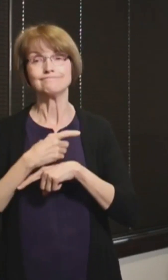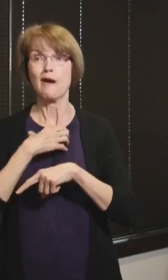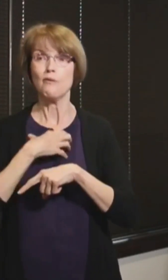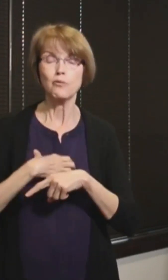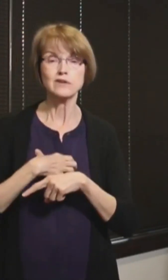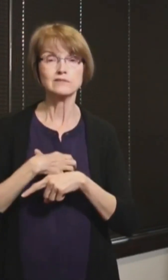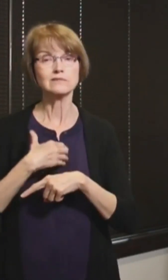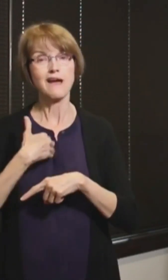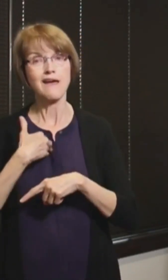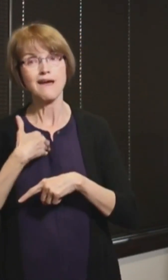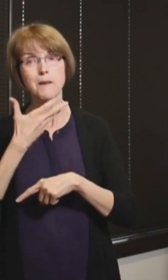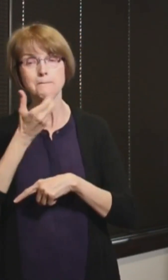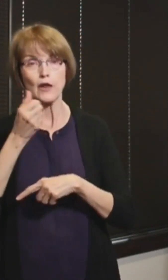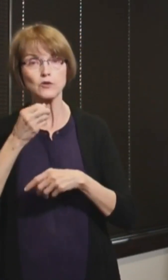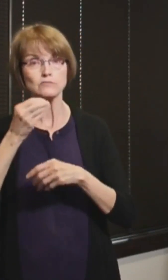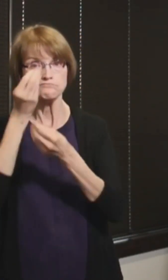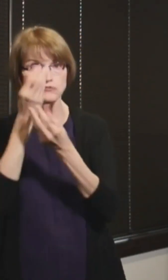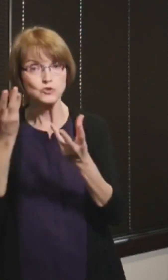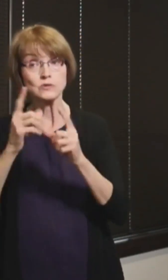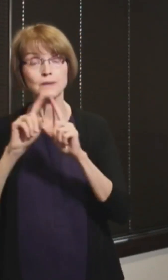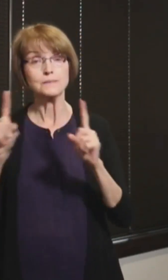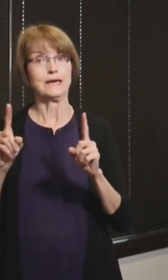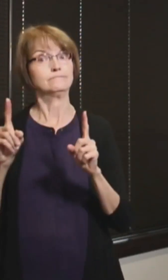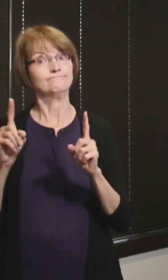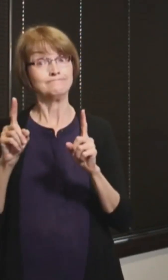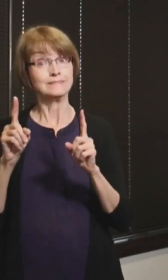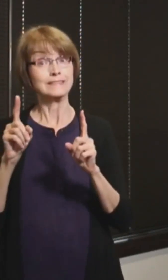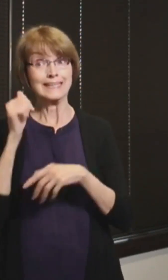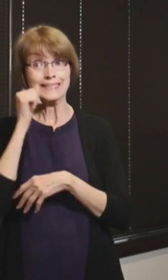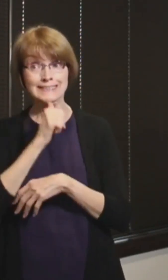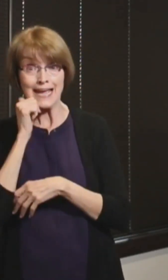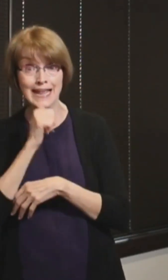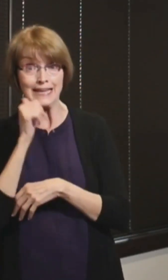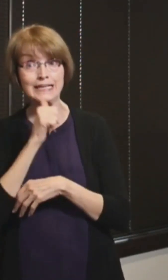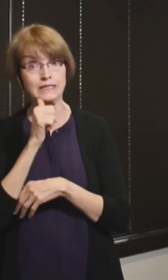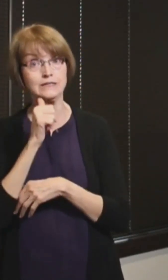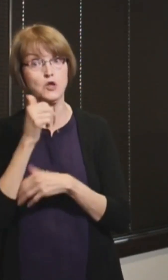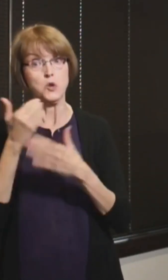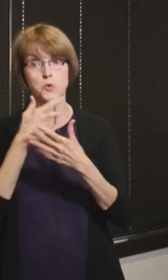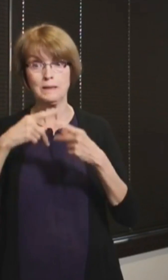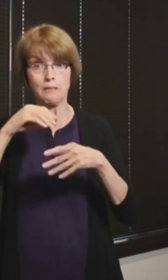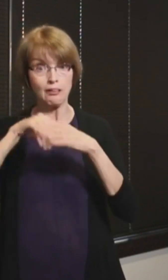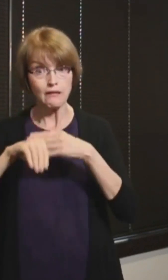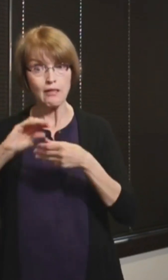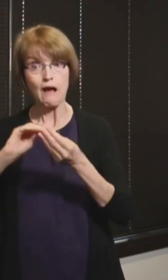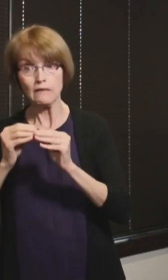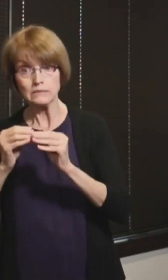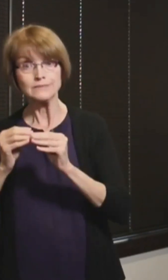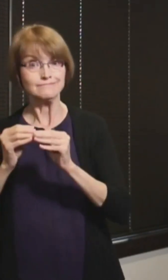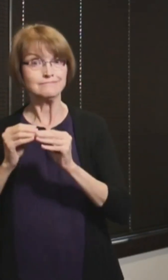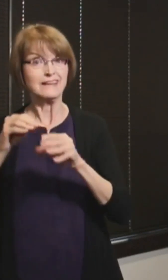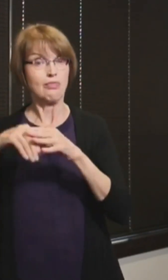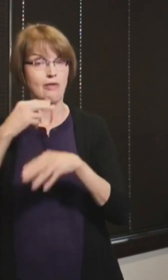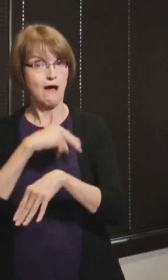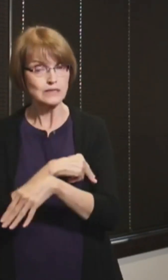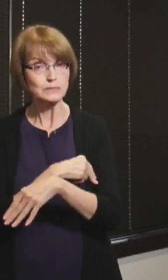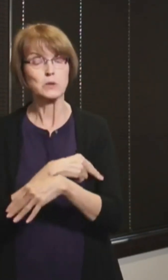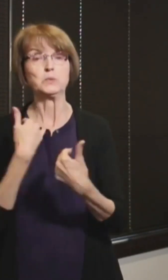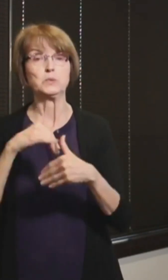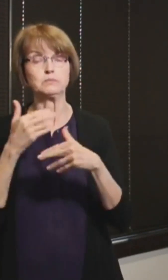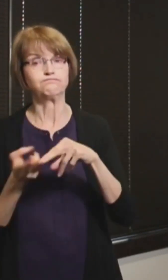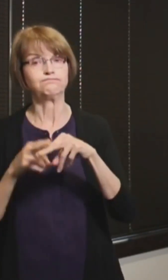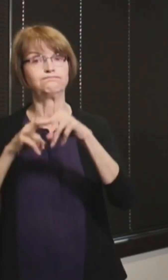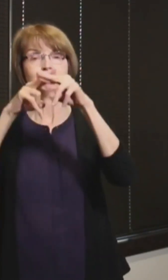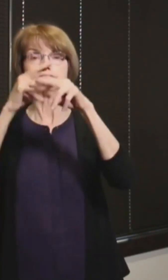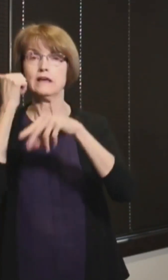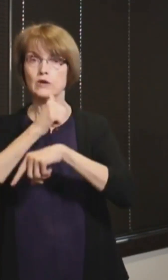we continue to see a rise in our daily hospitalization and admissions numbers. Now, this data is very concerning